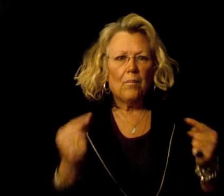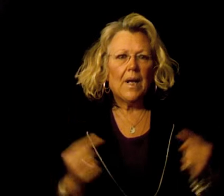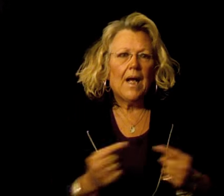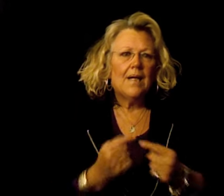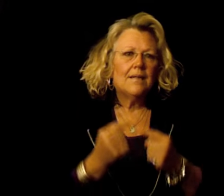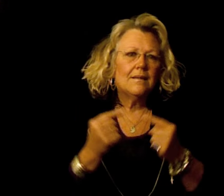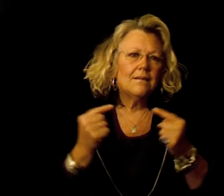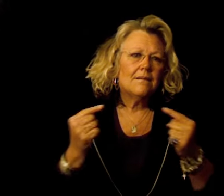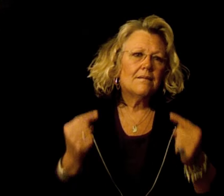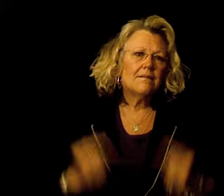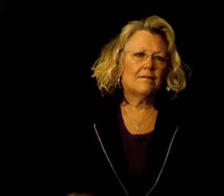pain